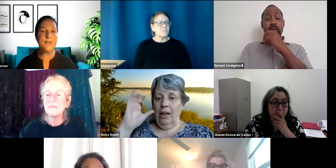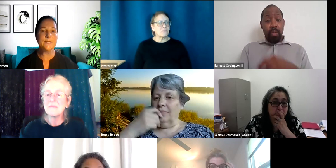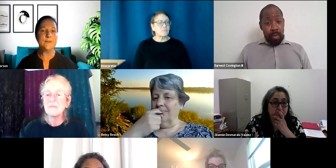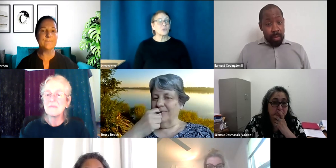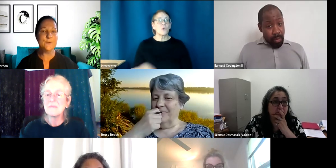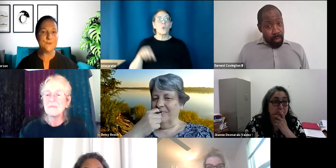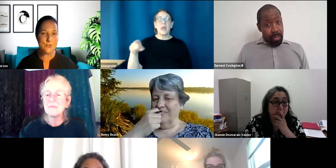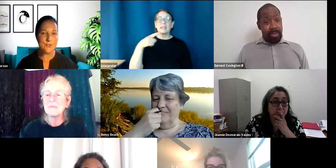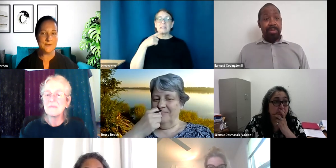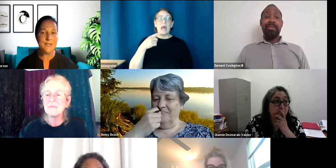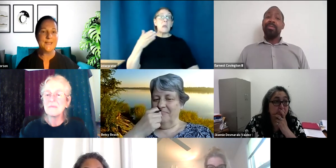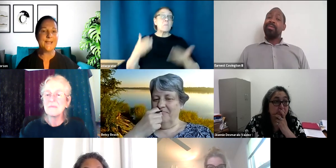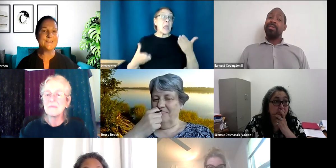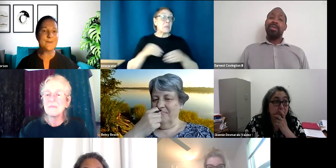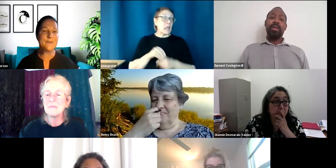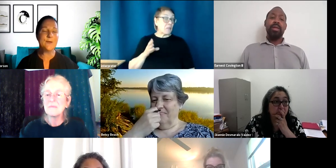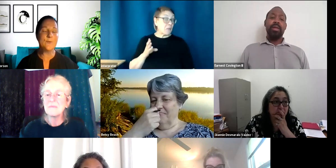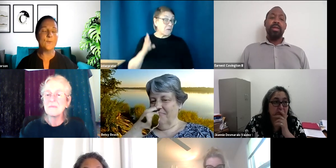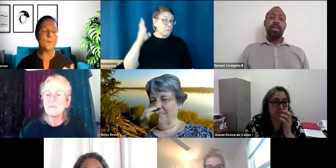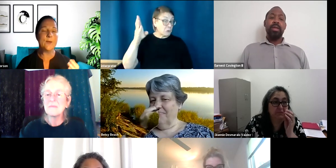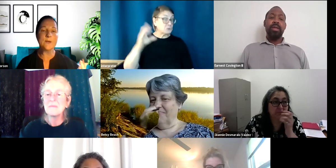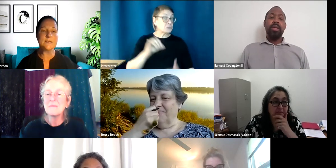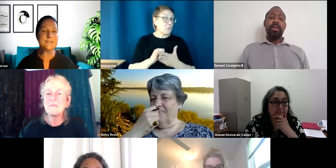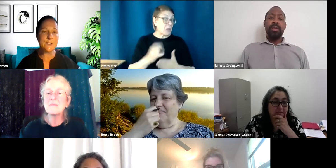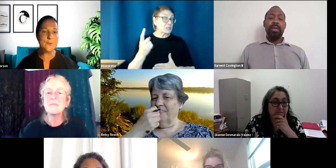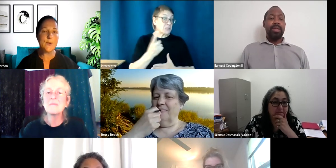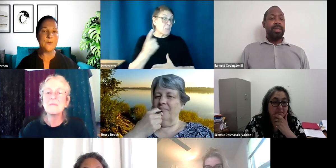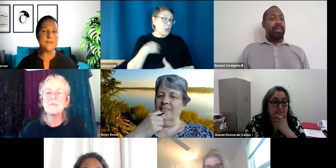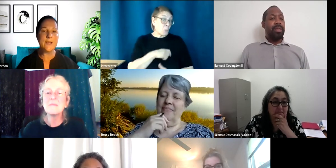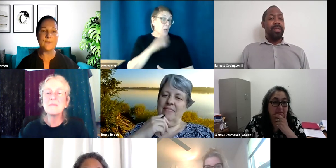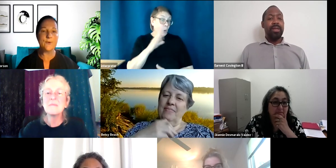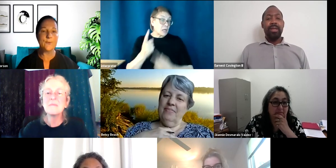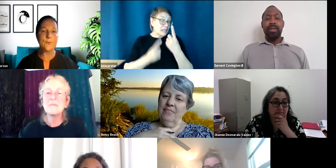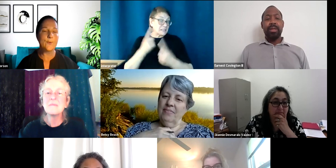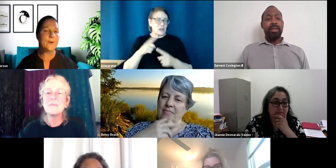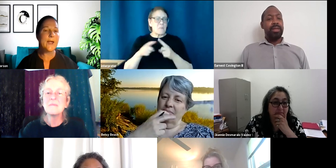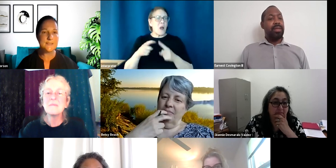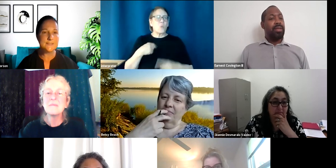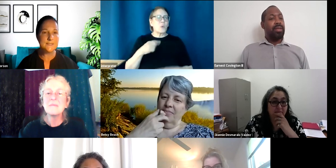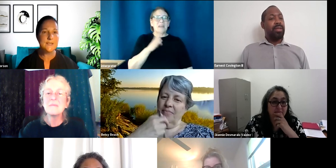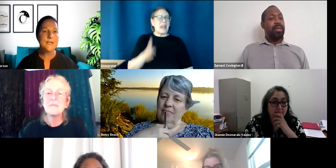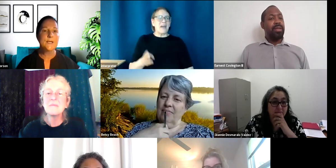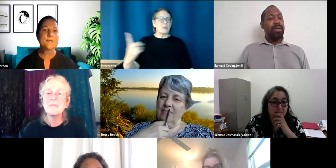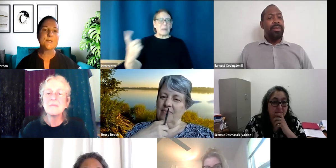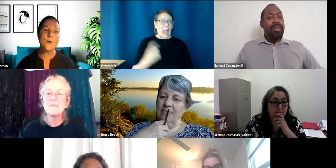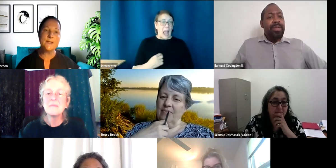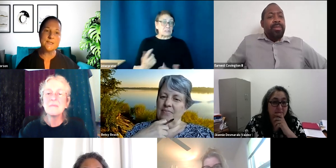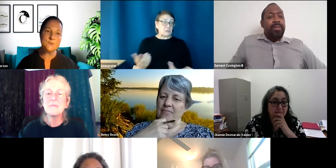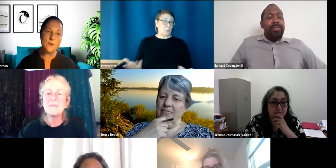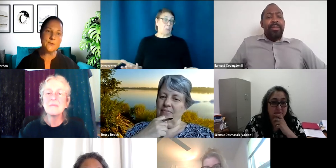maybe in the future, that's something we would consider, but we never were asked. So it's